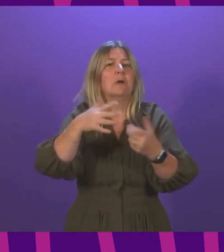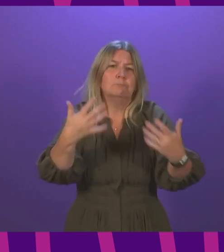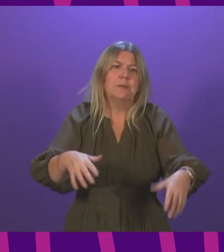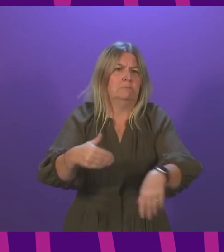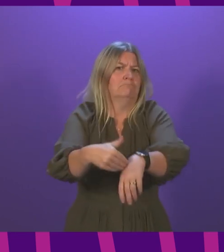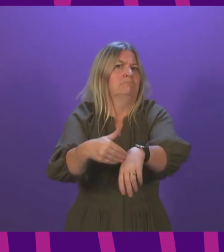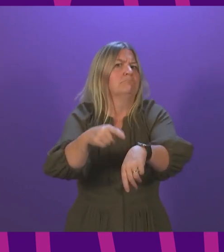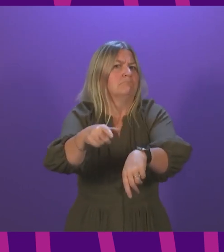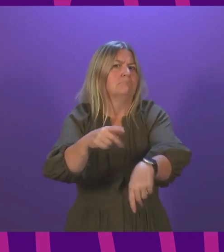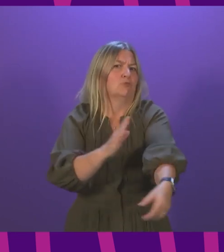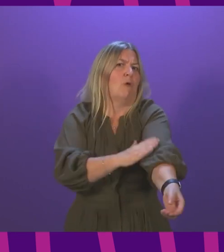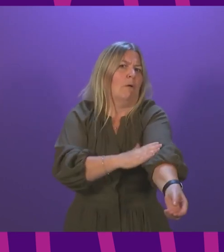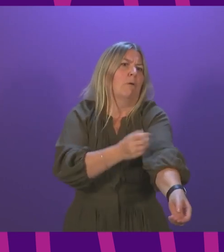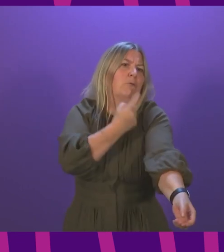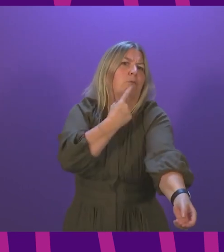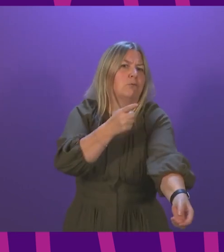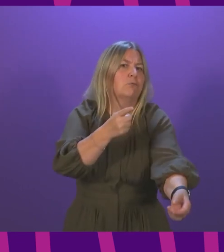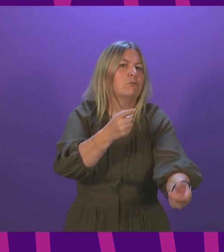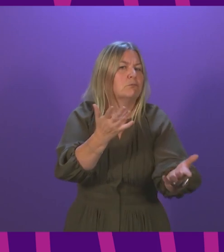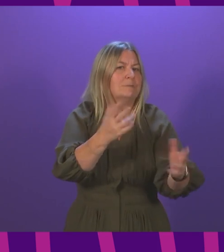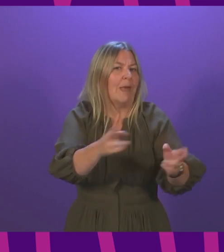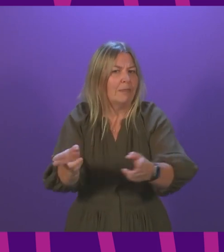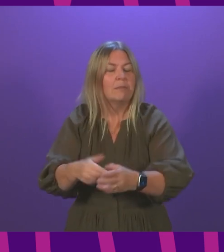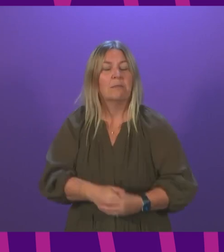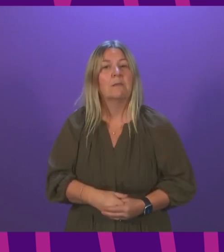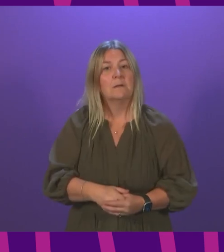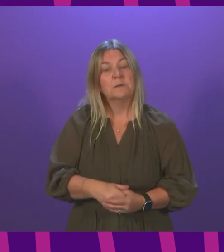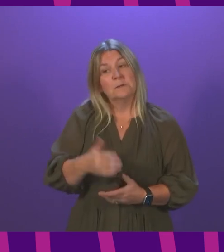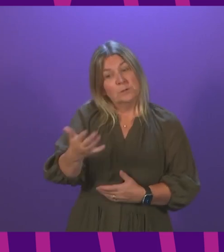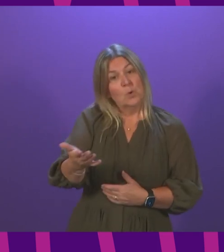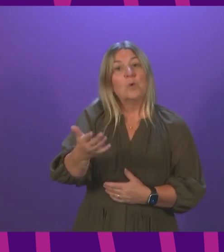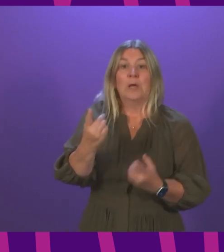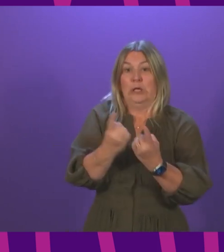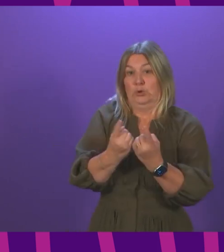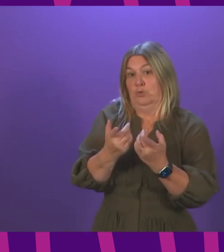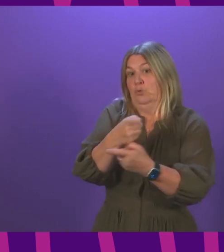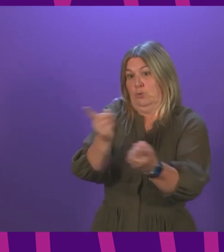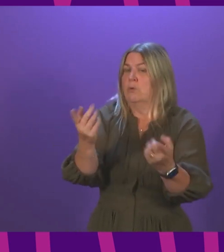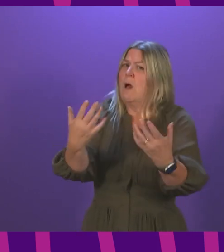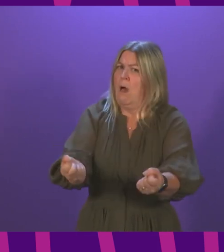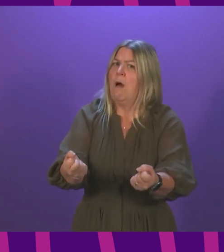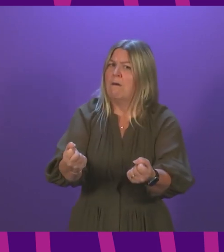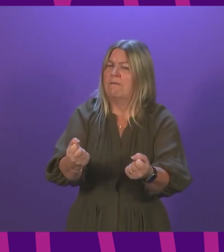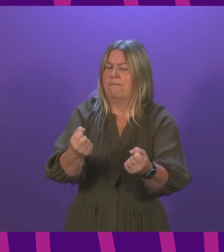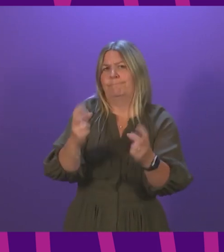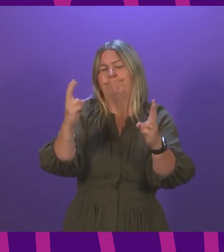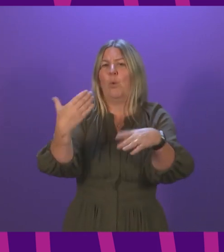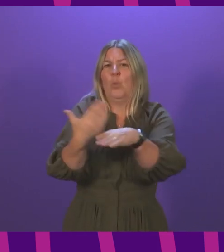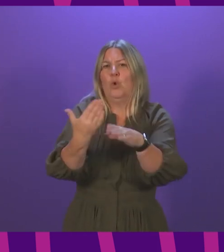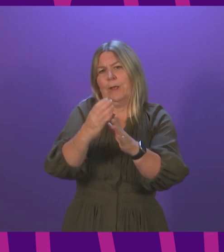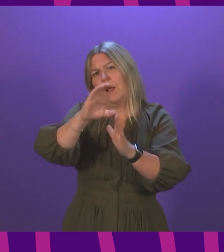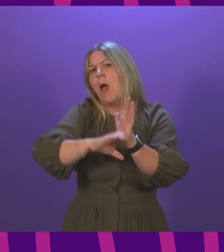important point, presiding officer, and I hope it is one that will be accepted by Douglas Ross. The issues faced by working-class communities go beyond